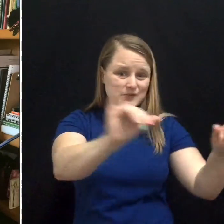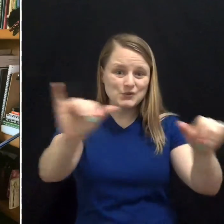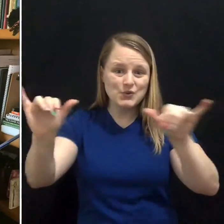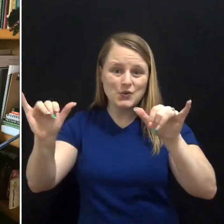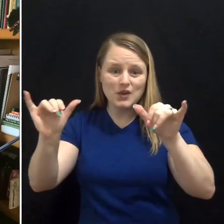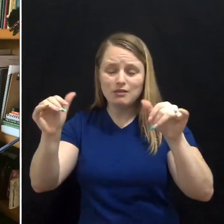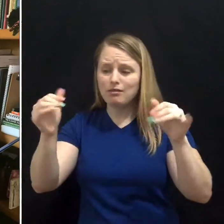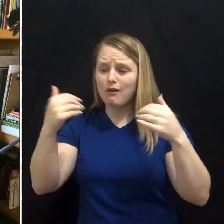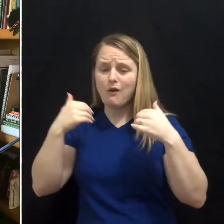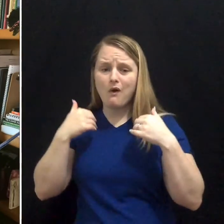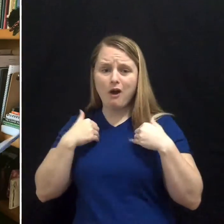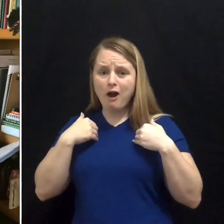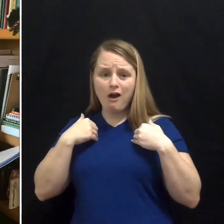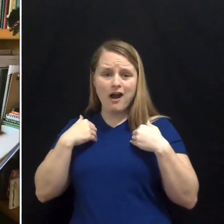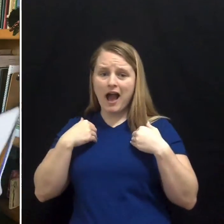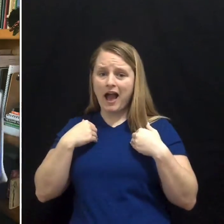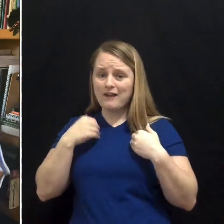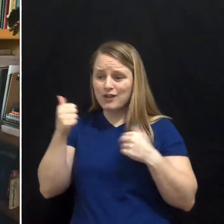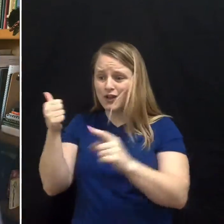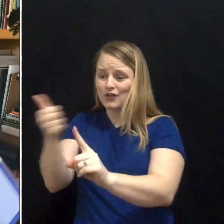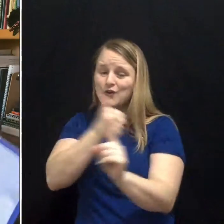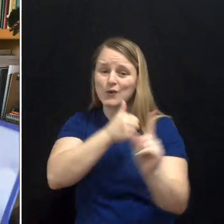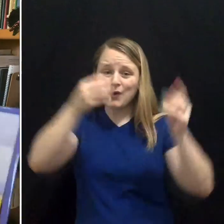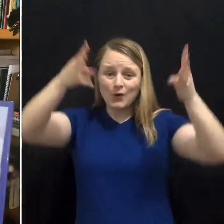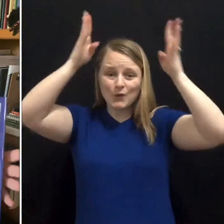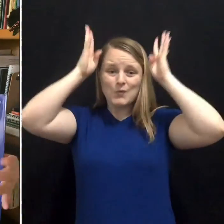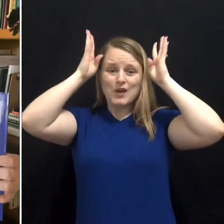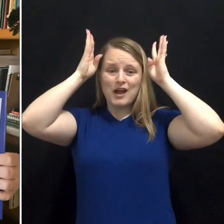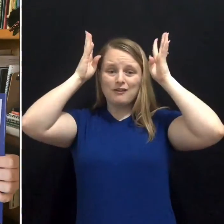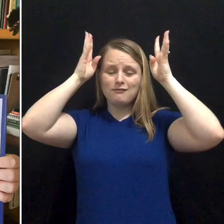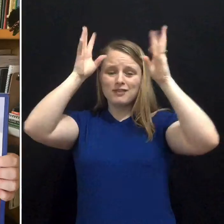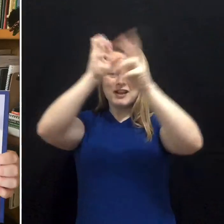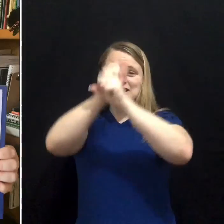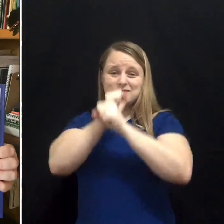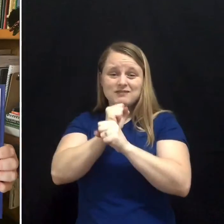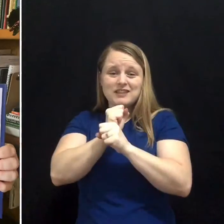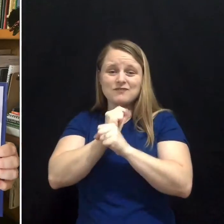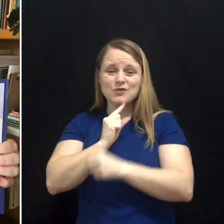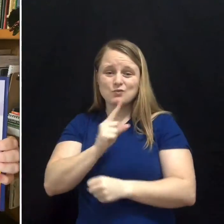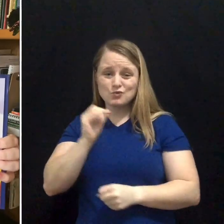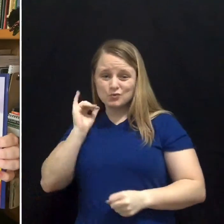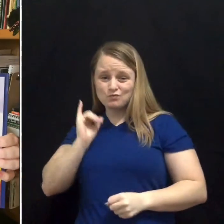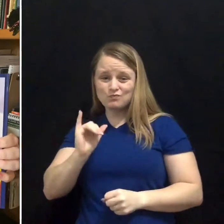They each have a crown that is faithful and true.